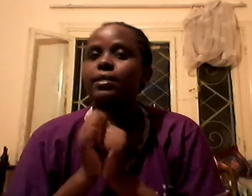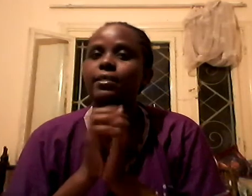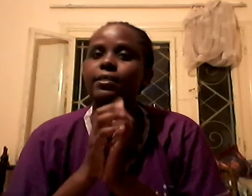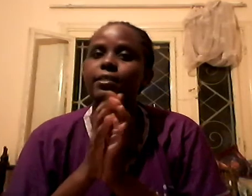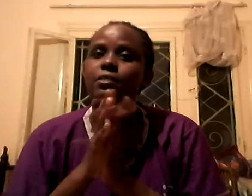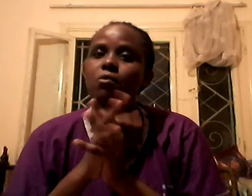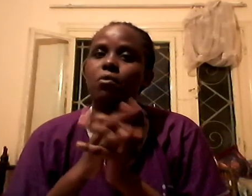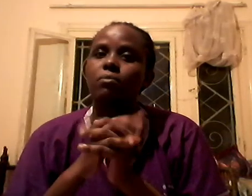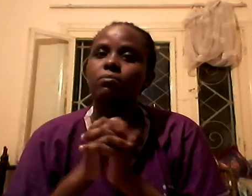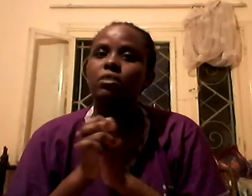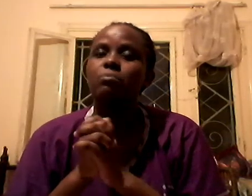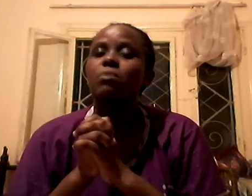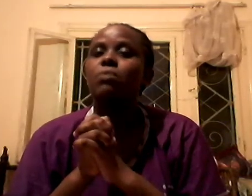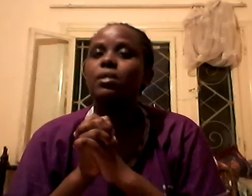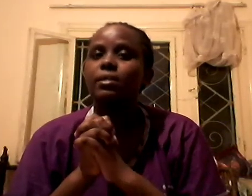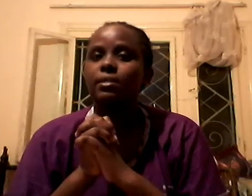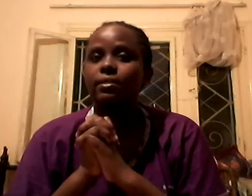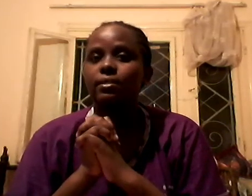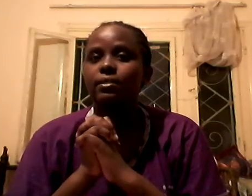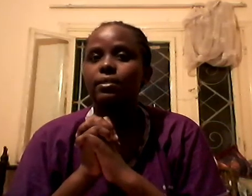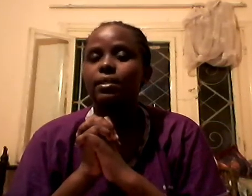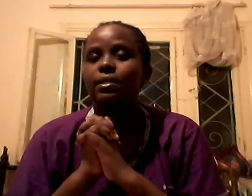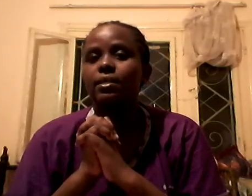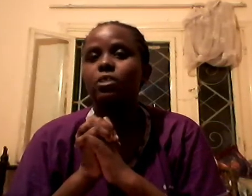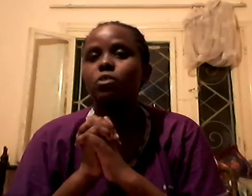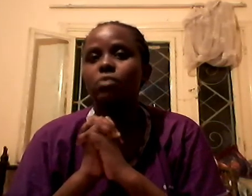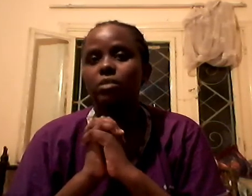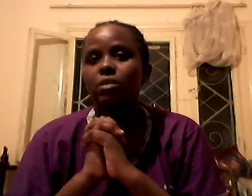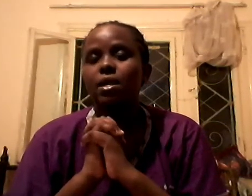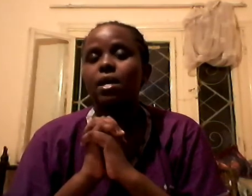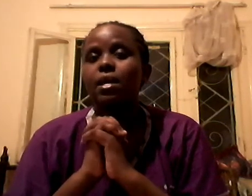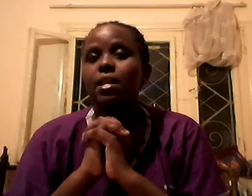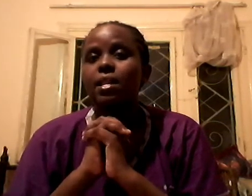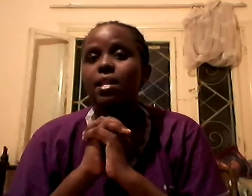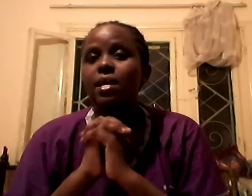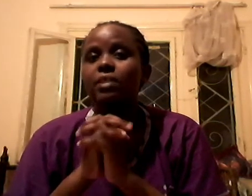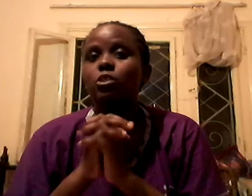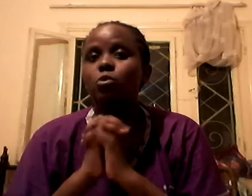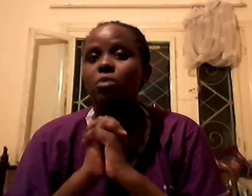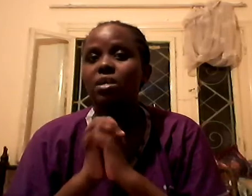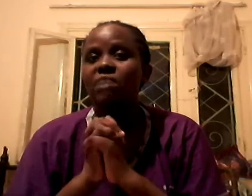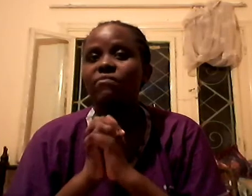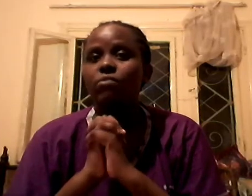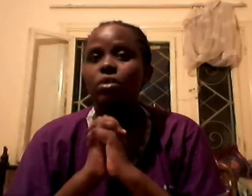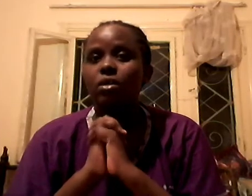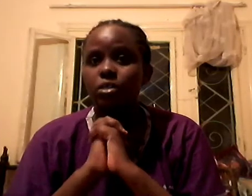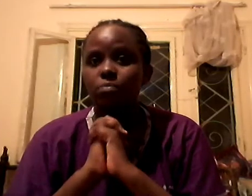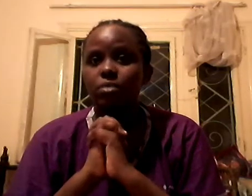So, number one, learn to rest. Learn to love your husband.